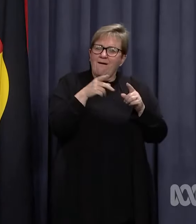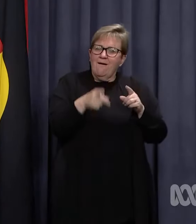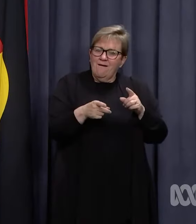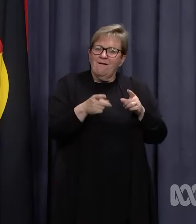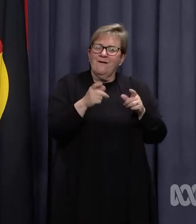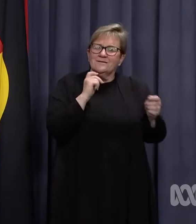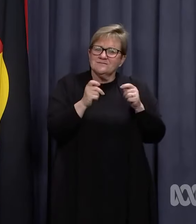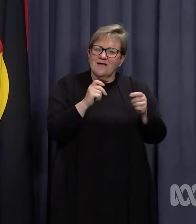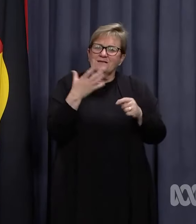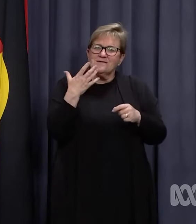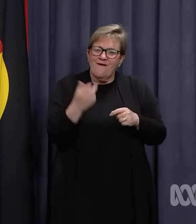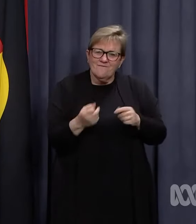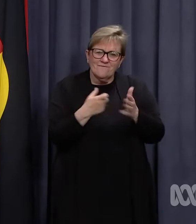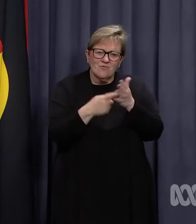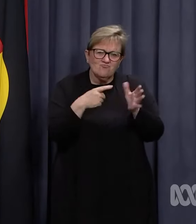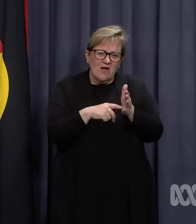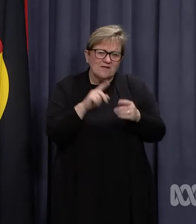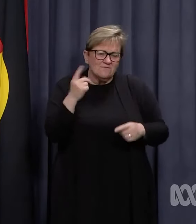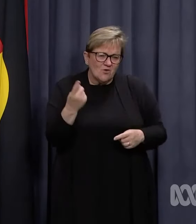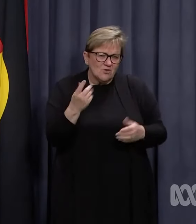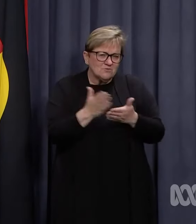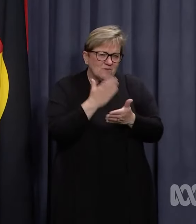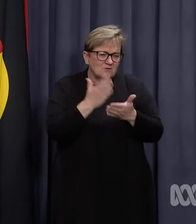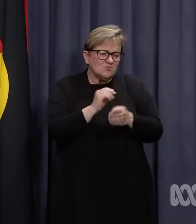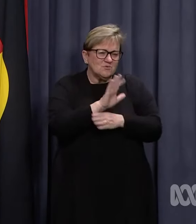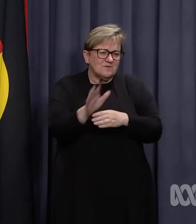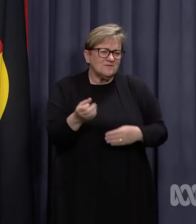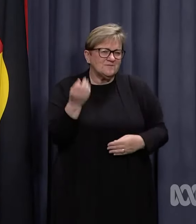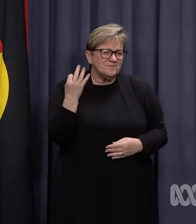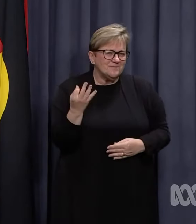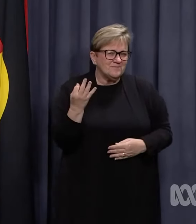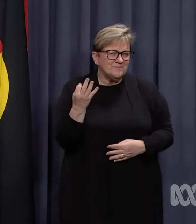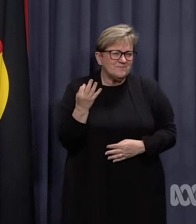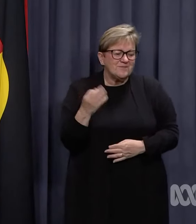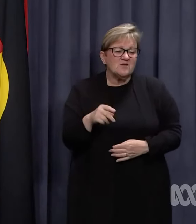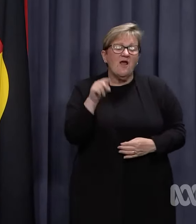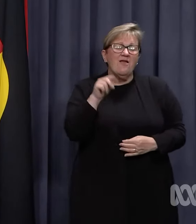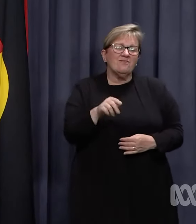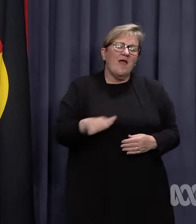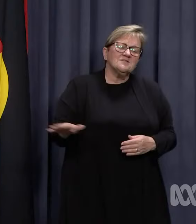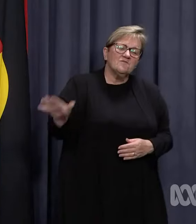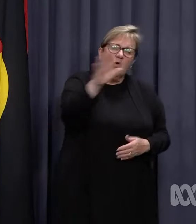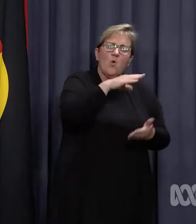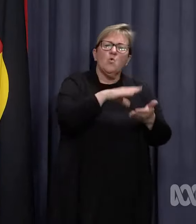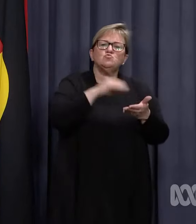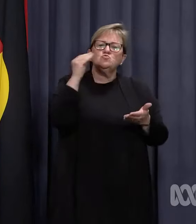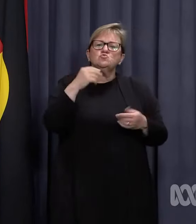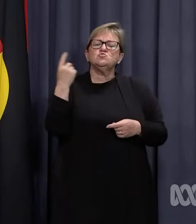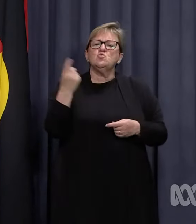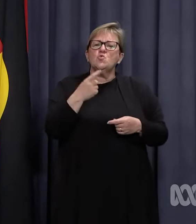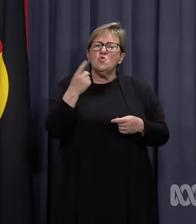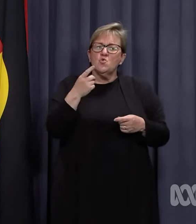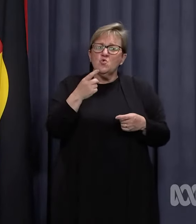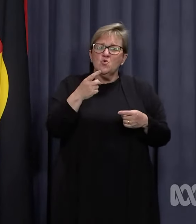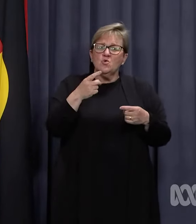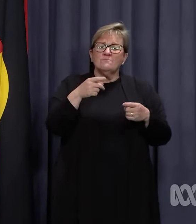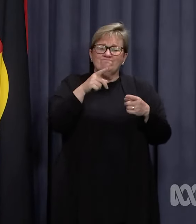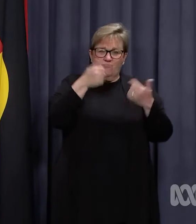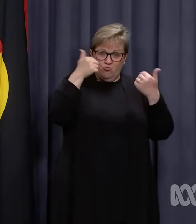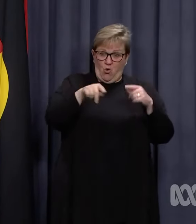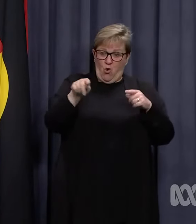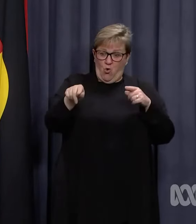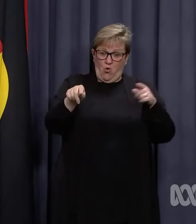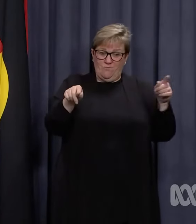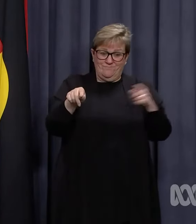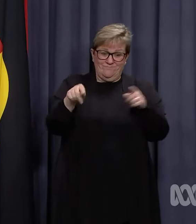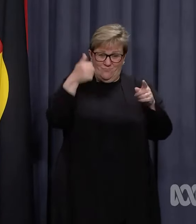negative to COVID-19. This will apply to all students who have been identified as a close